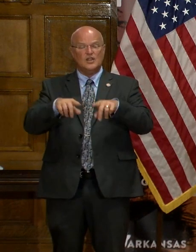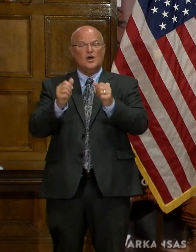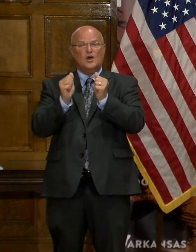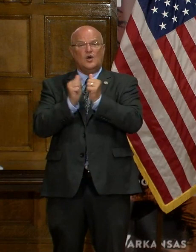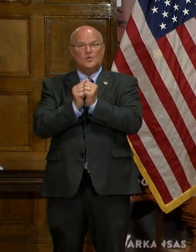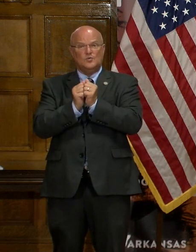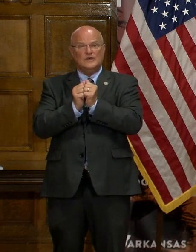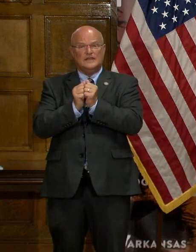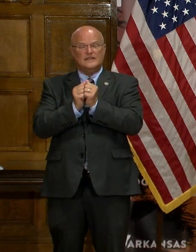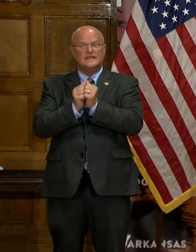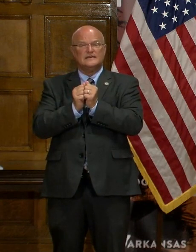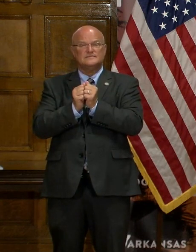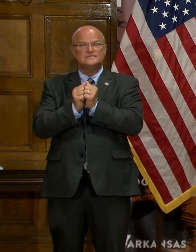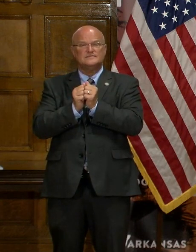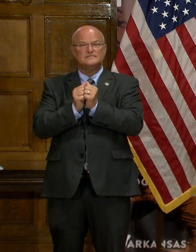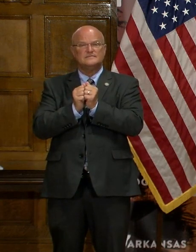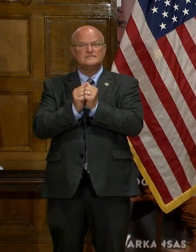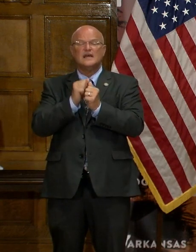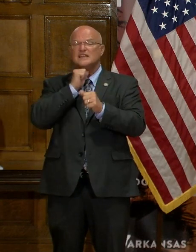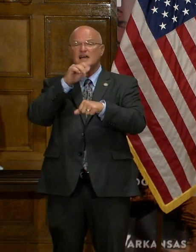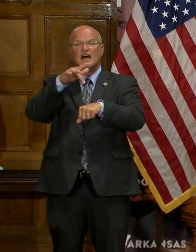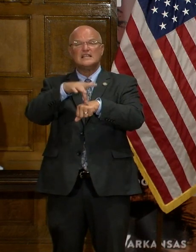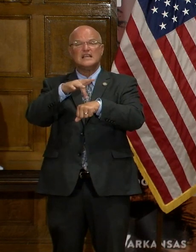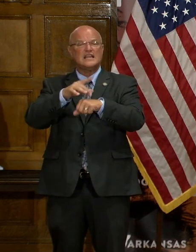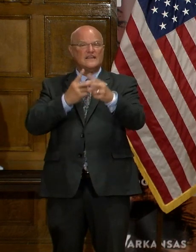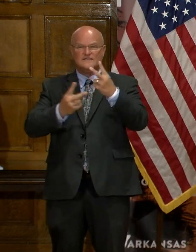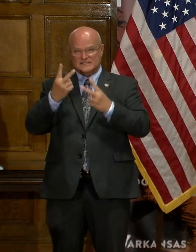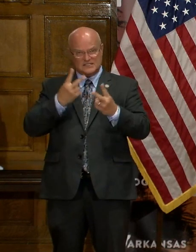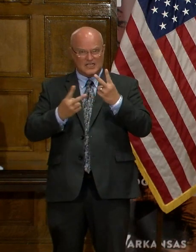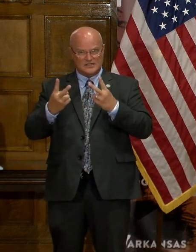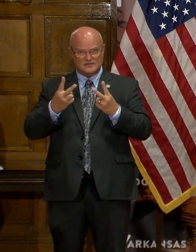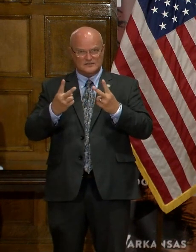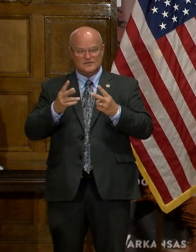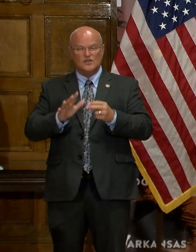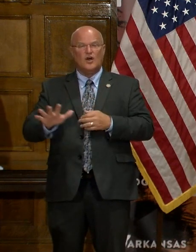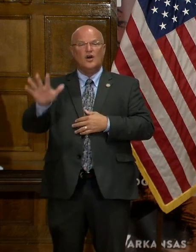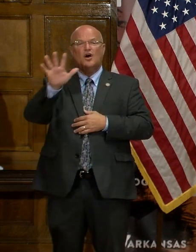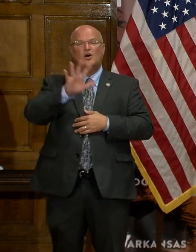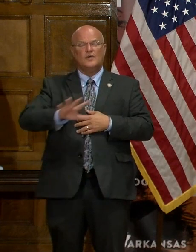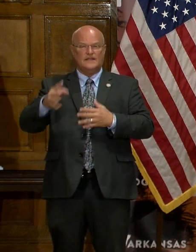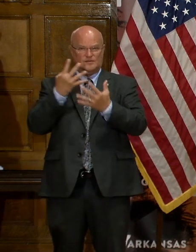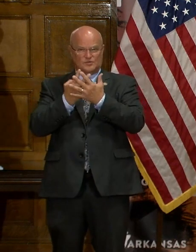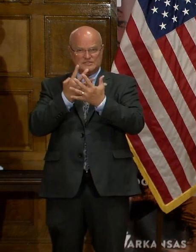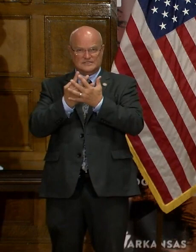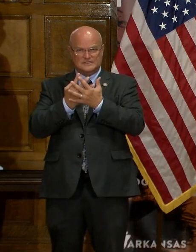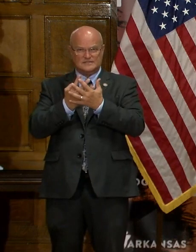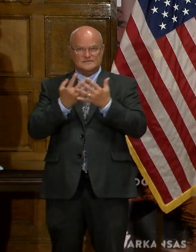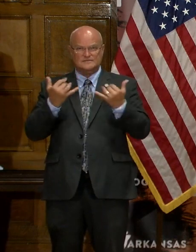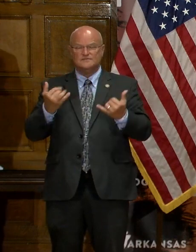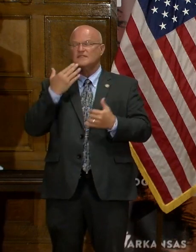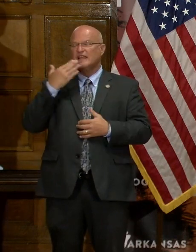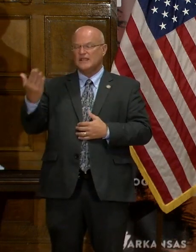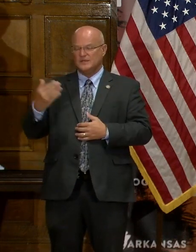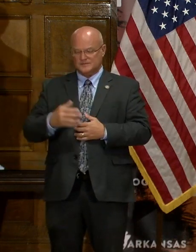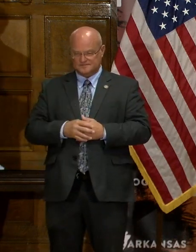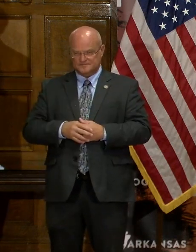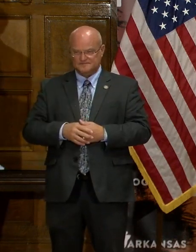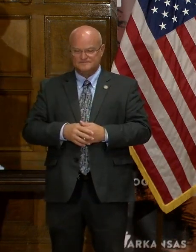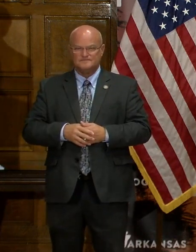expansion of non-contact visitation throughout our correctional facilities. Governor, thank you.